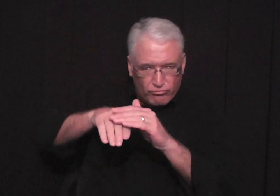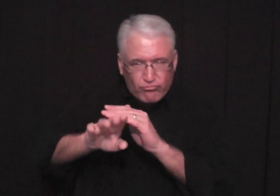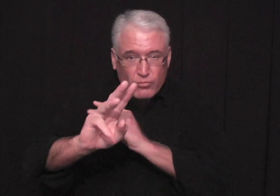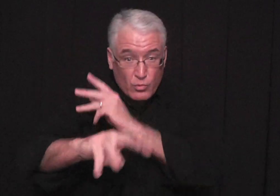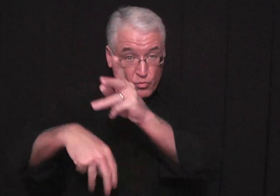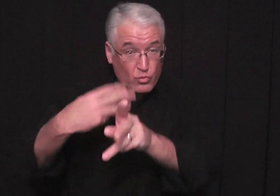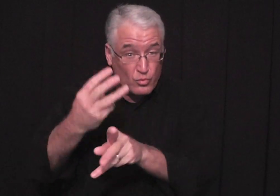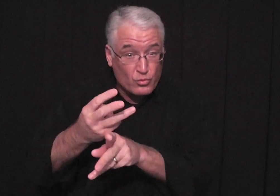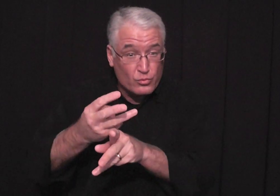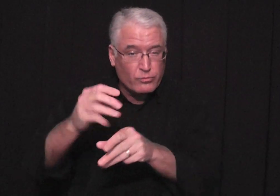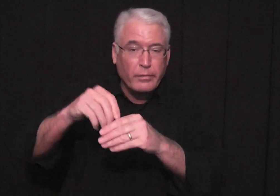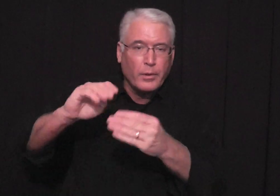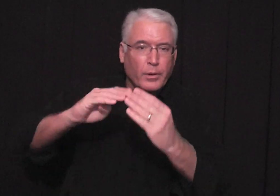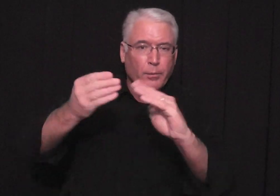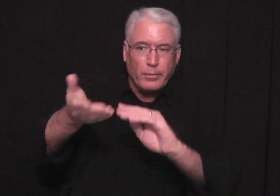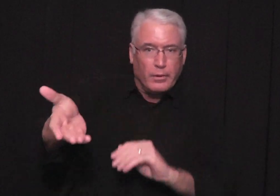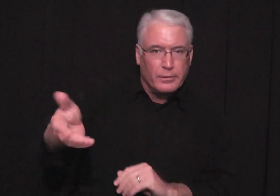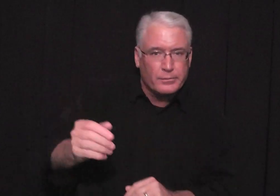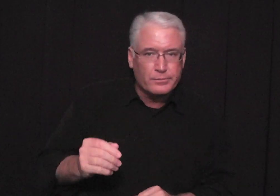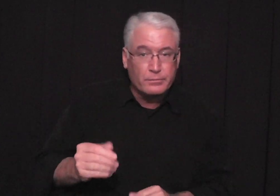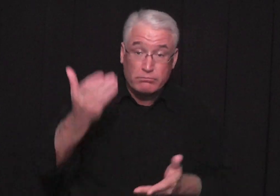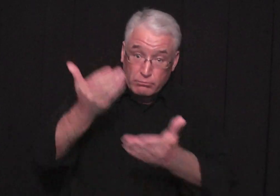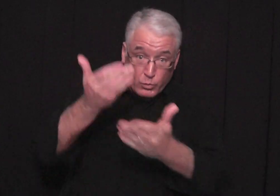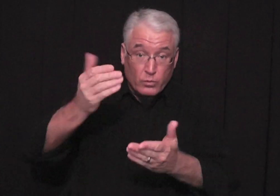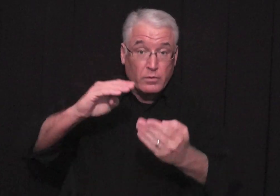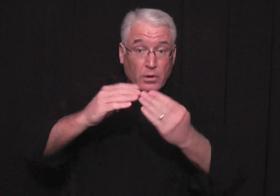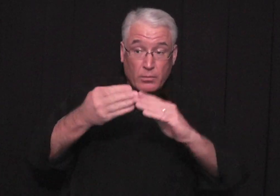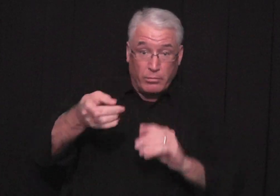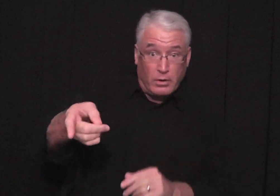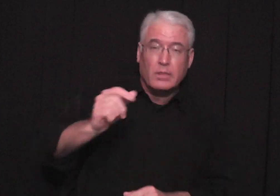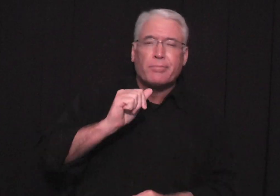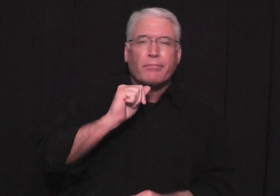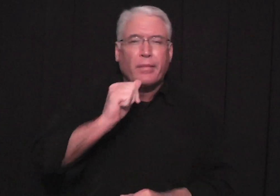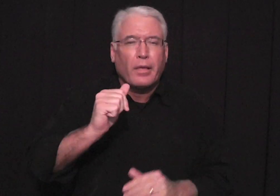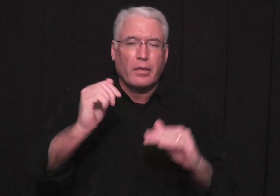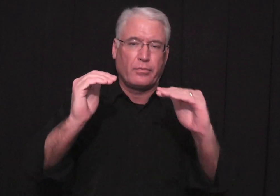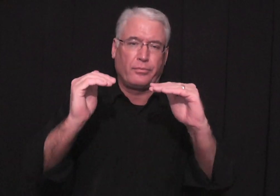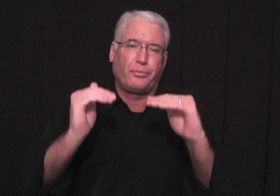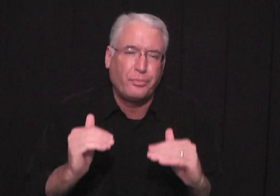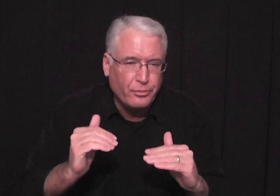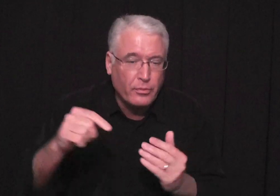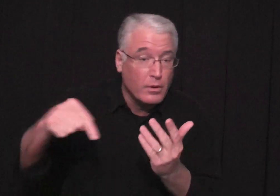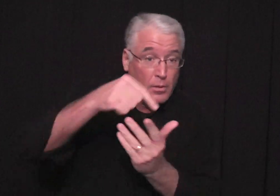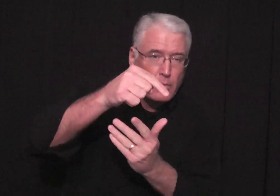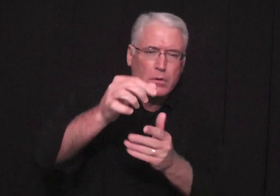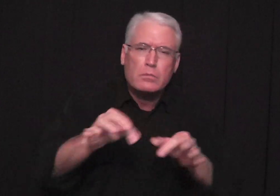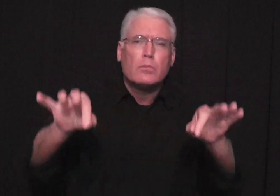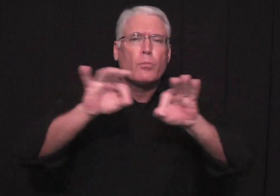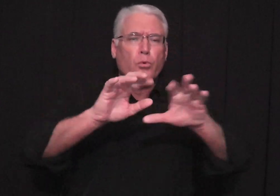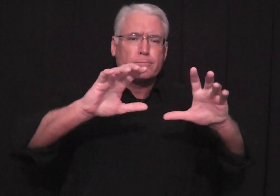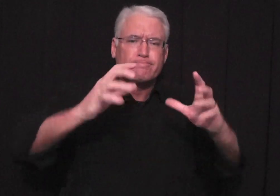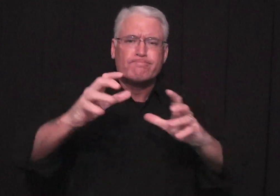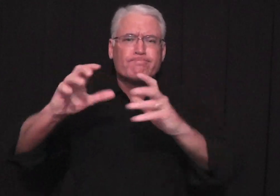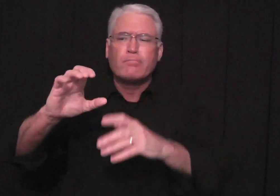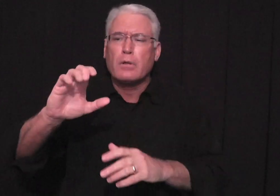messiah he came and entered the world into the little town of bethlehem that's proof this little town it was a lowly town